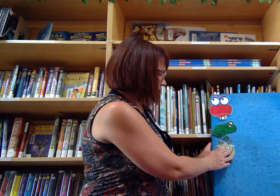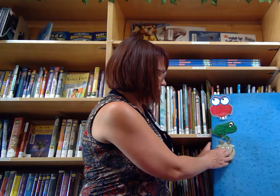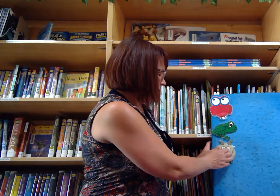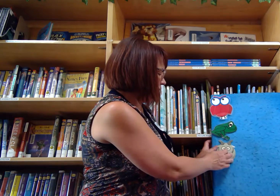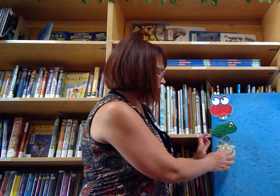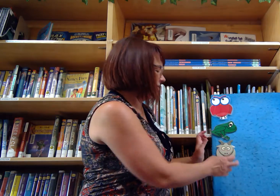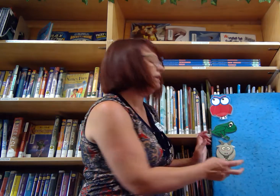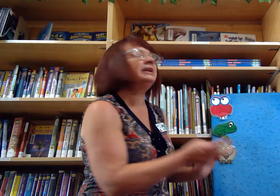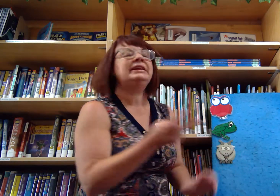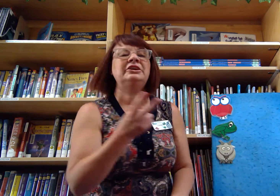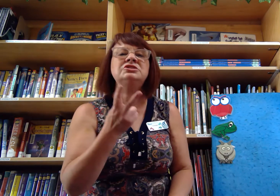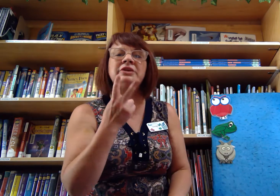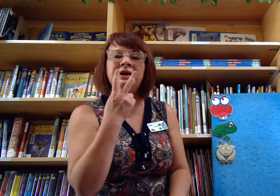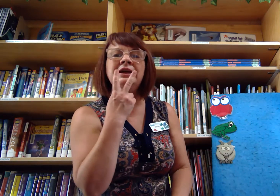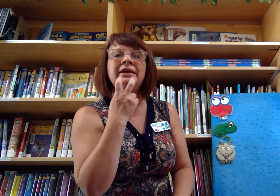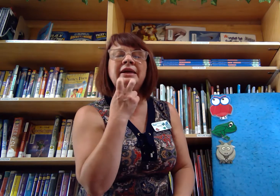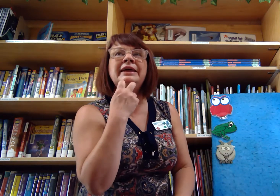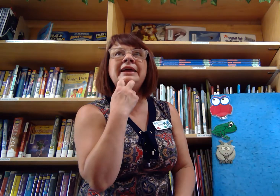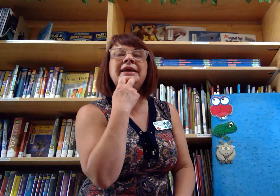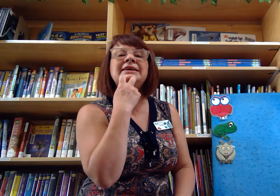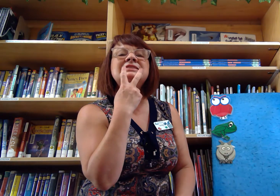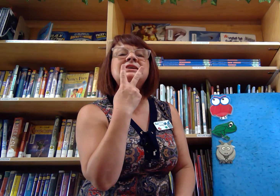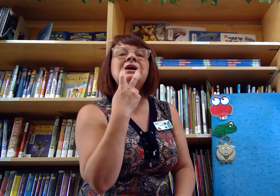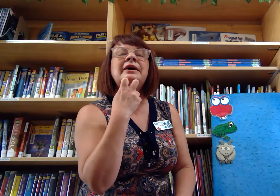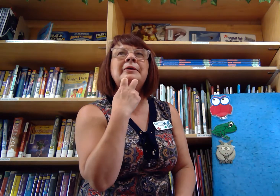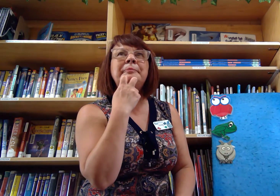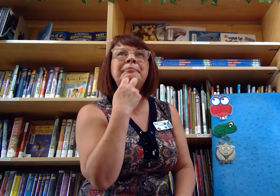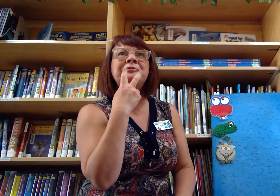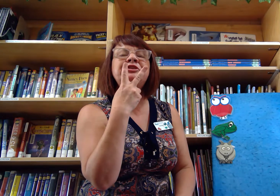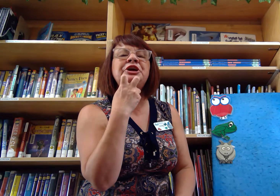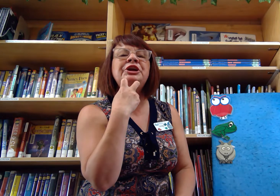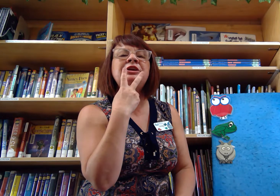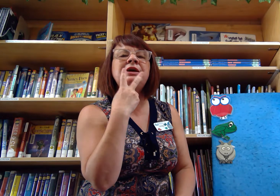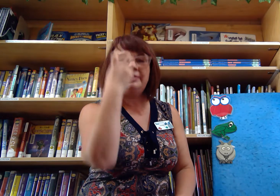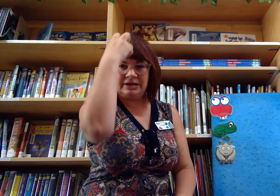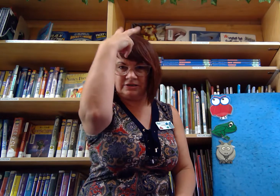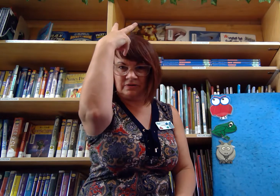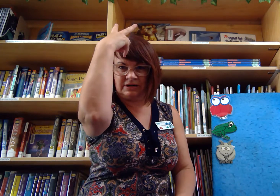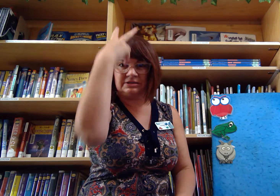Goat. That's kind of like you're showing his chin and then his horns.